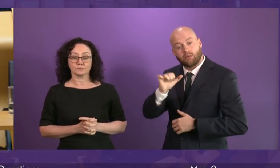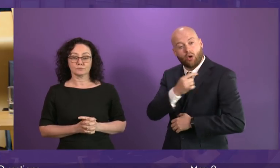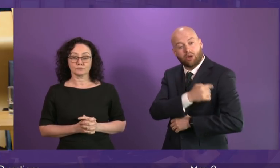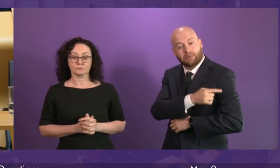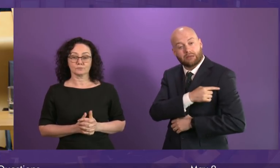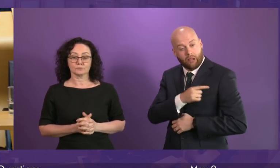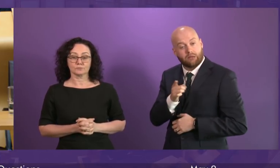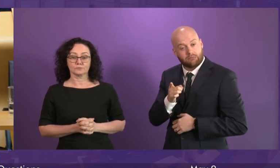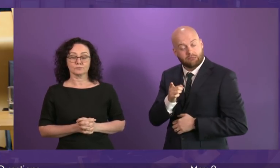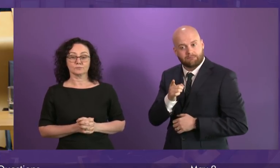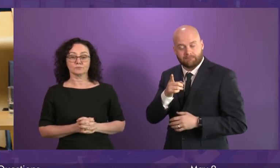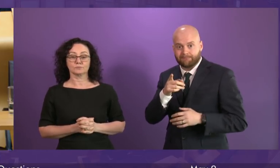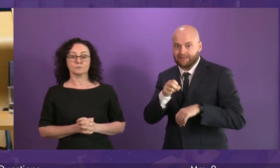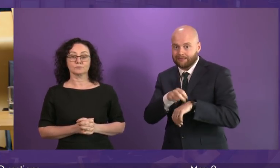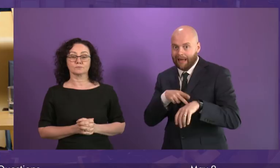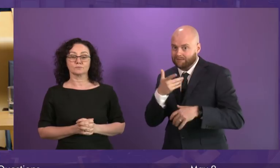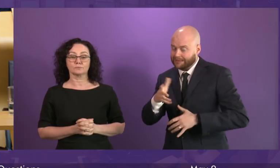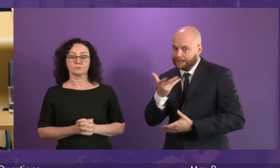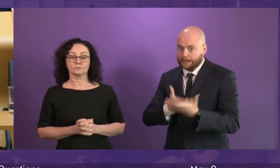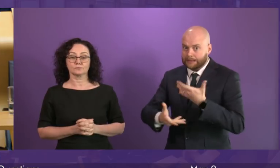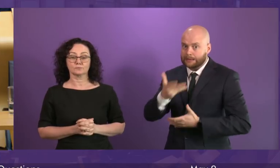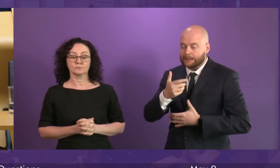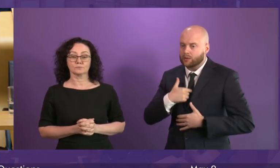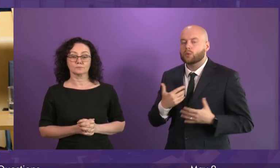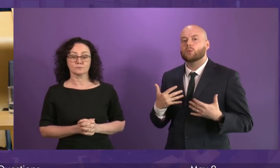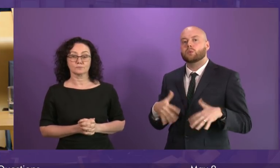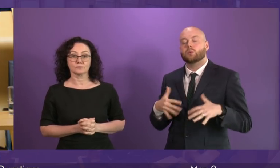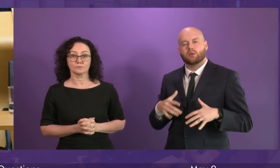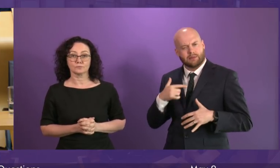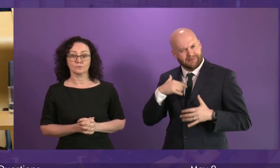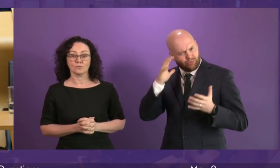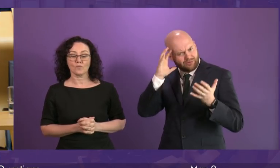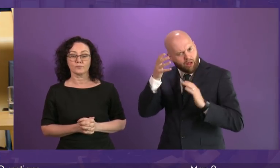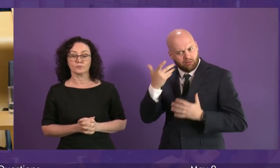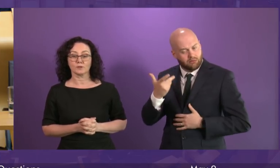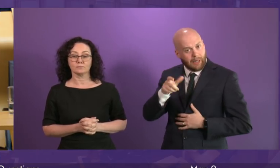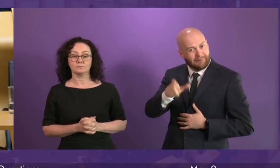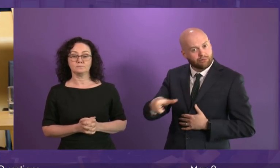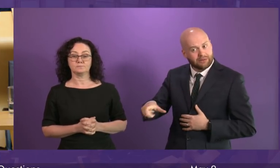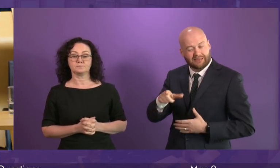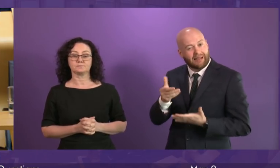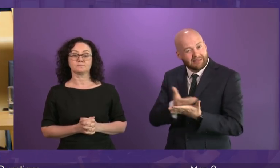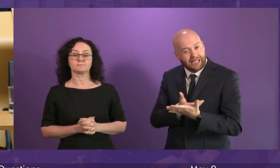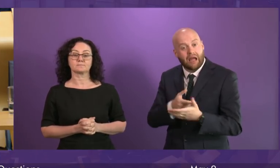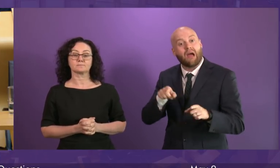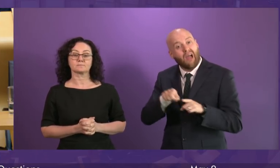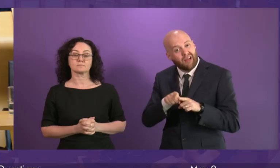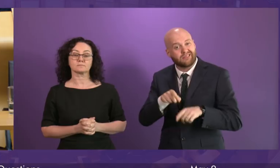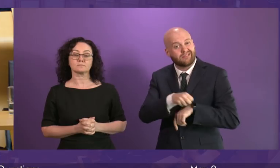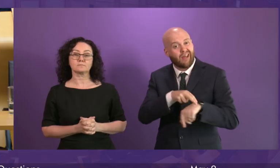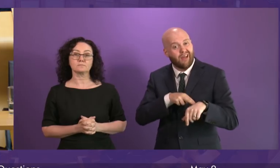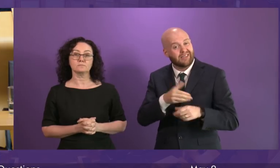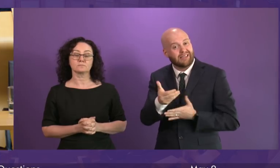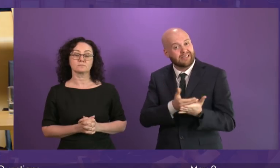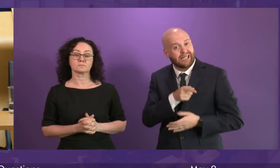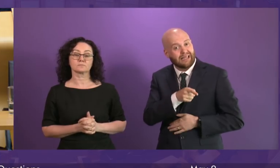raised by staff in the press. My concern is for patient safety, and also the safety of staff in a mental health context, not just